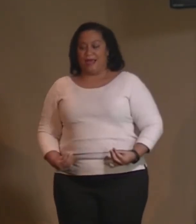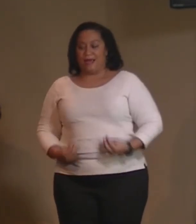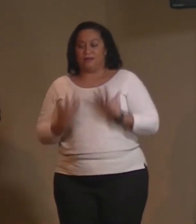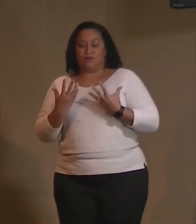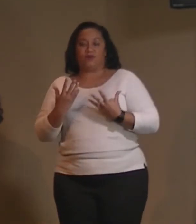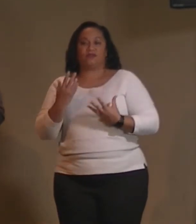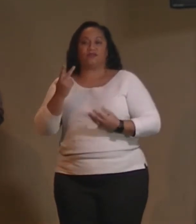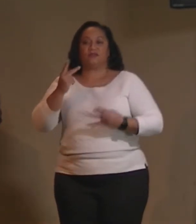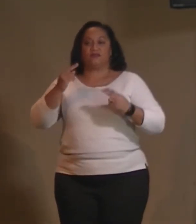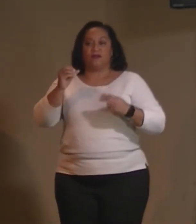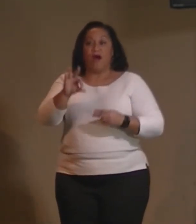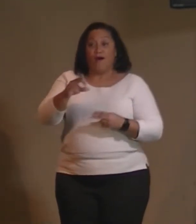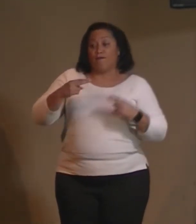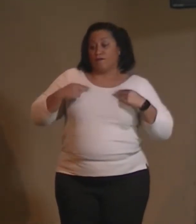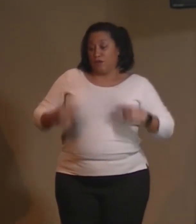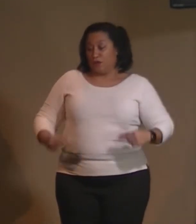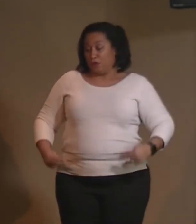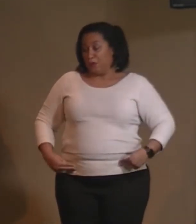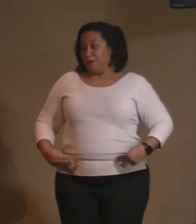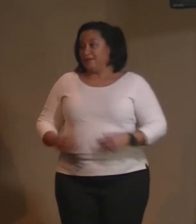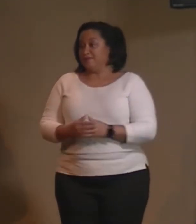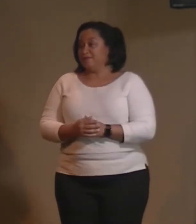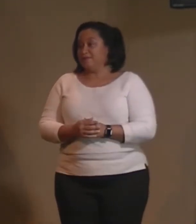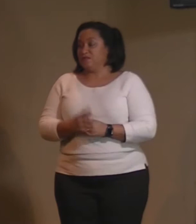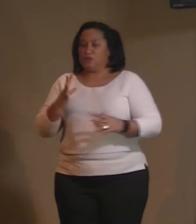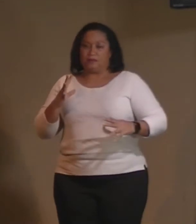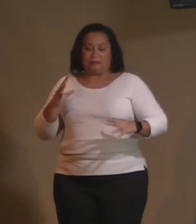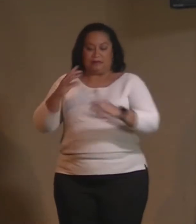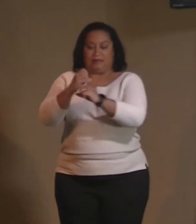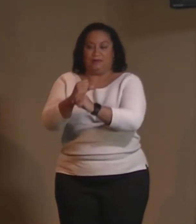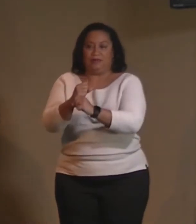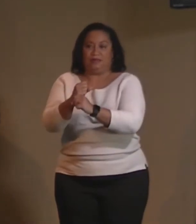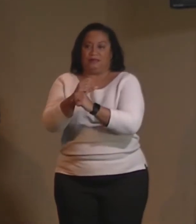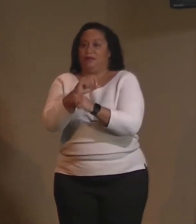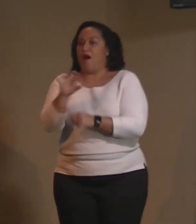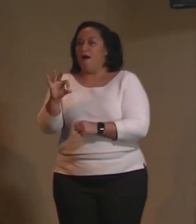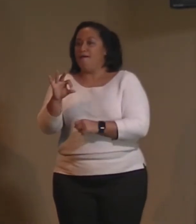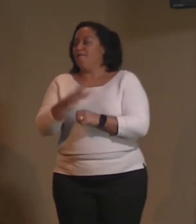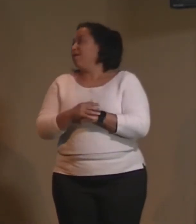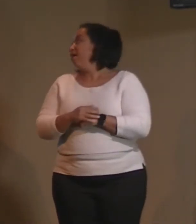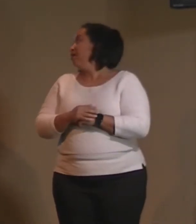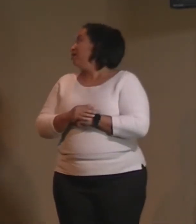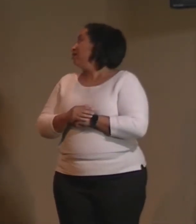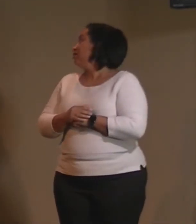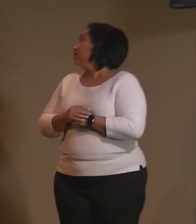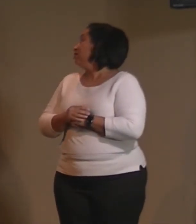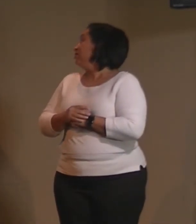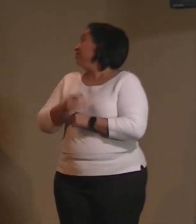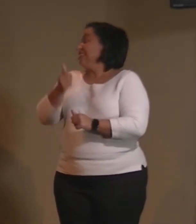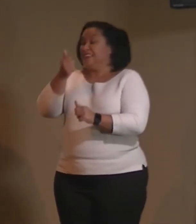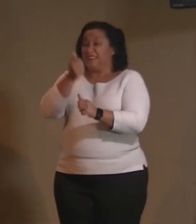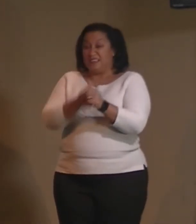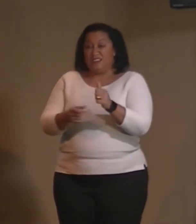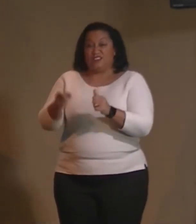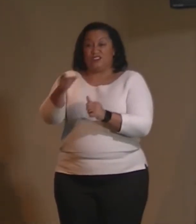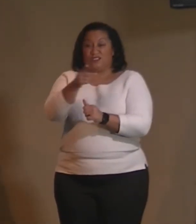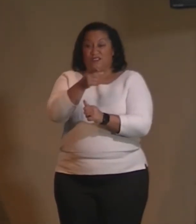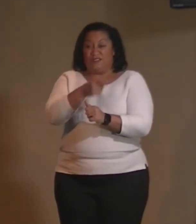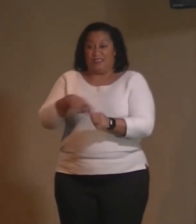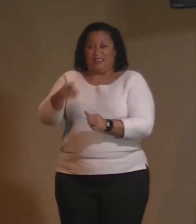That's what this is. It's a synthesis of each of these things.